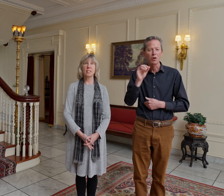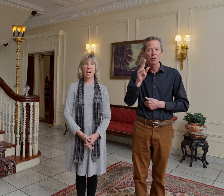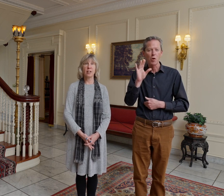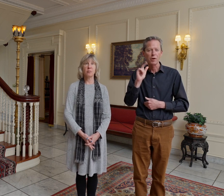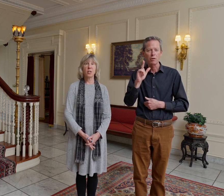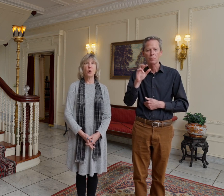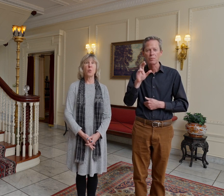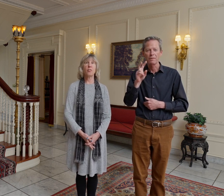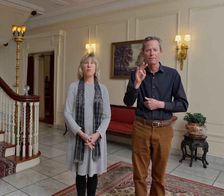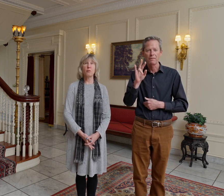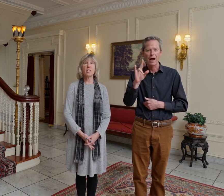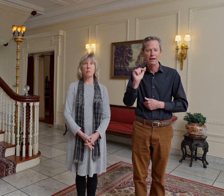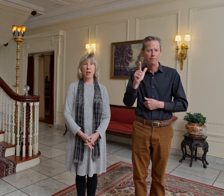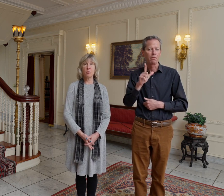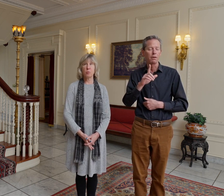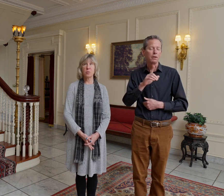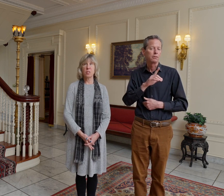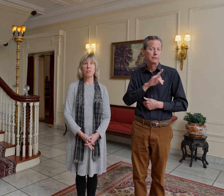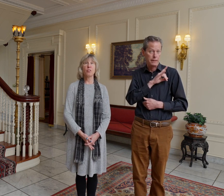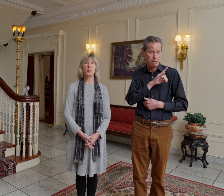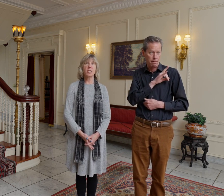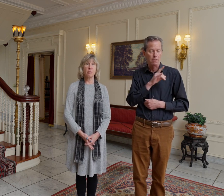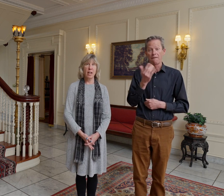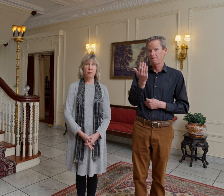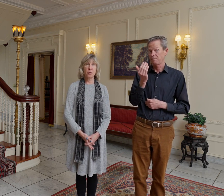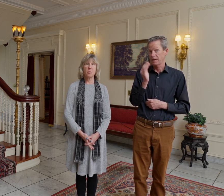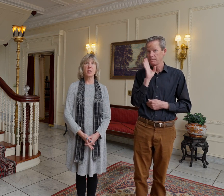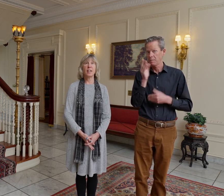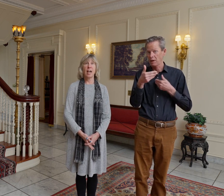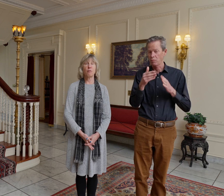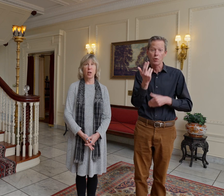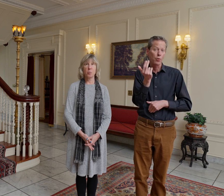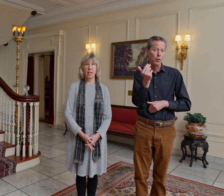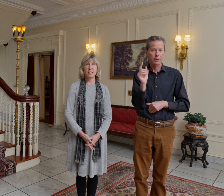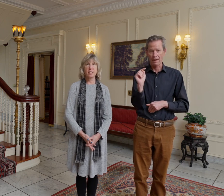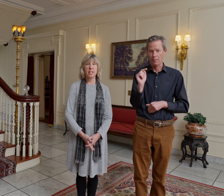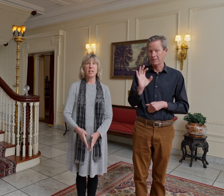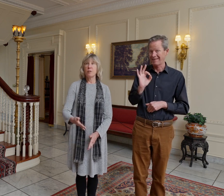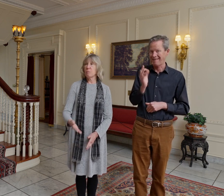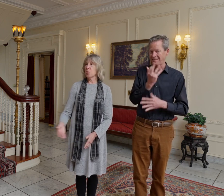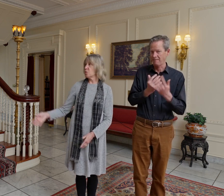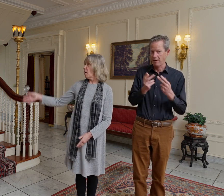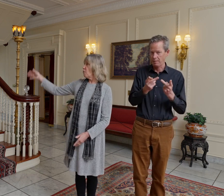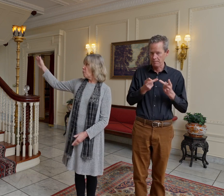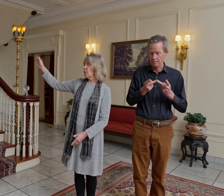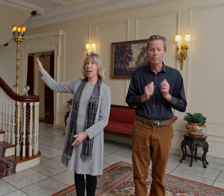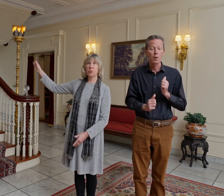style, with 15 bedrooms, 13 bathrooms, and nine fireplaces. Most of the guest